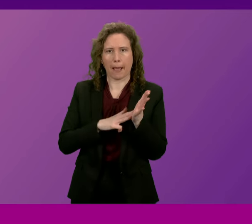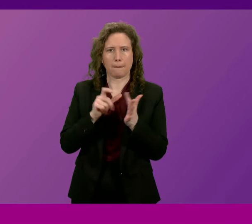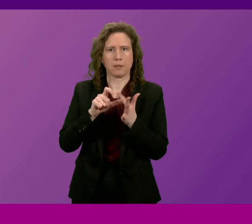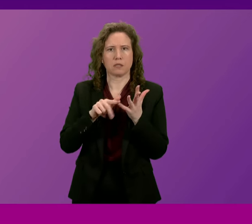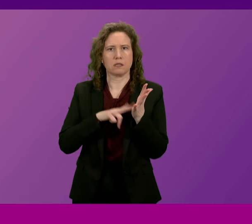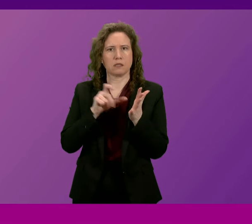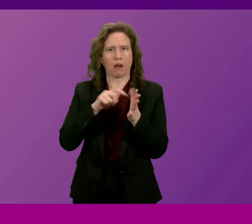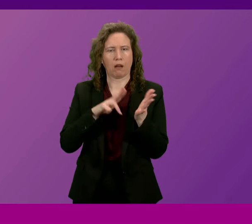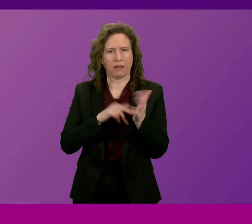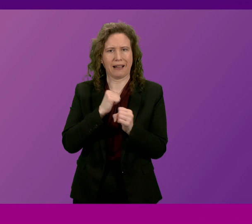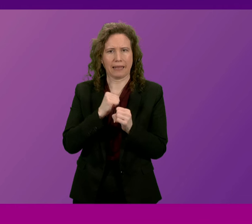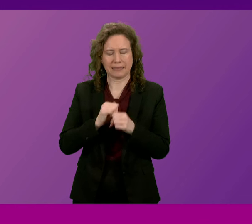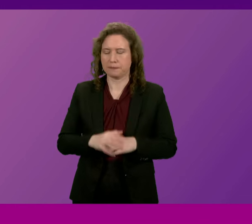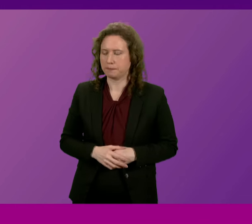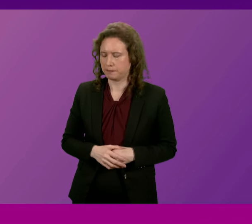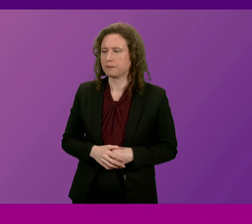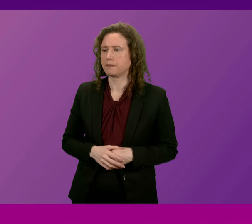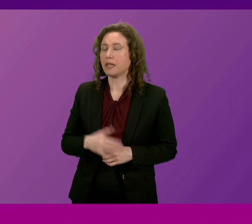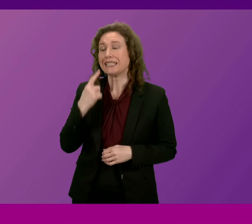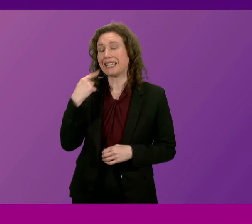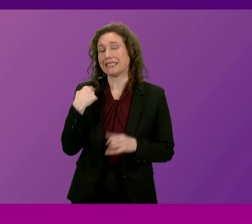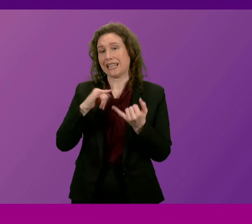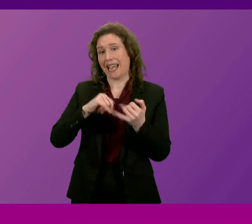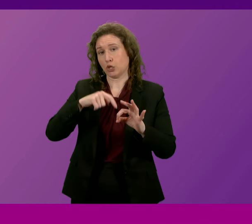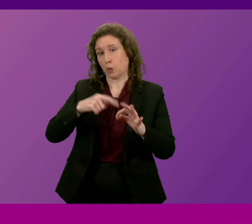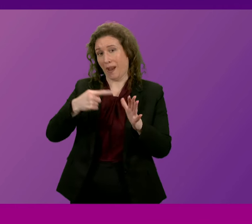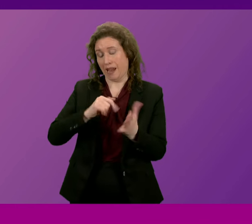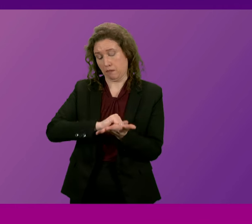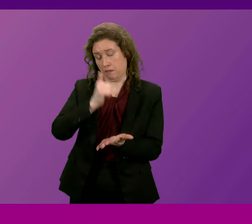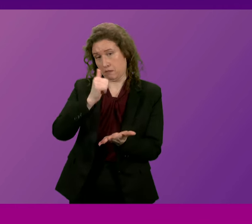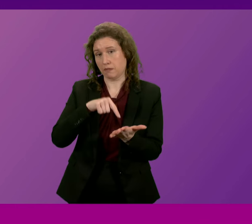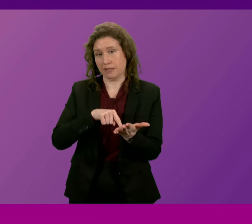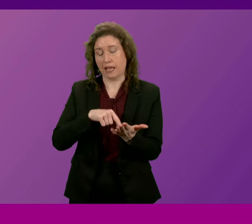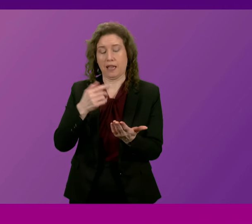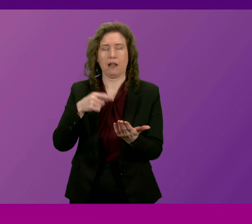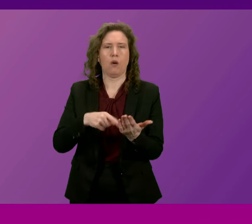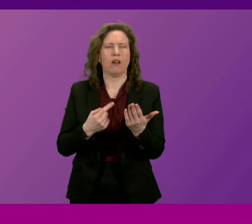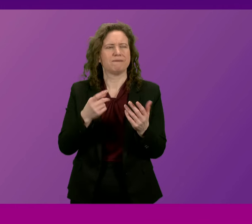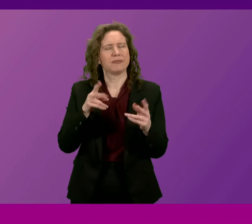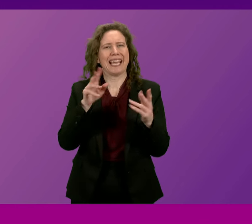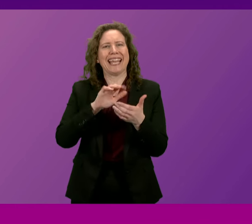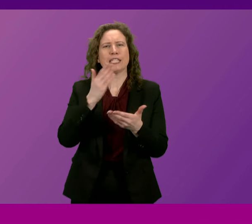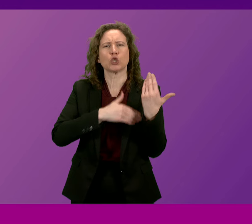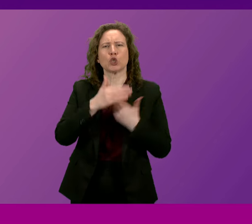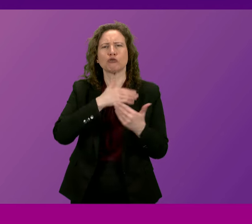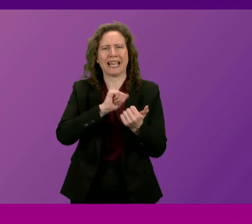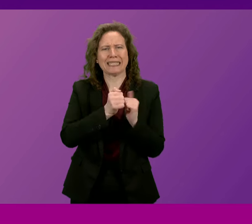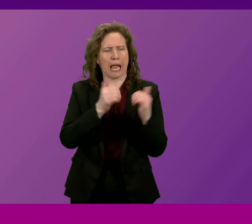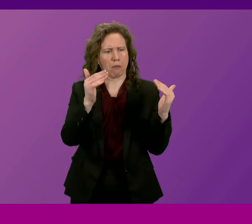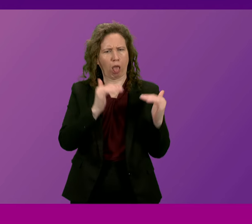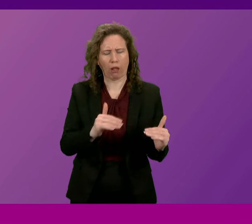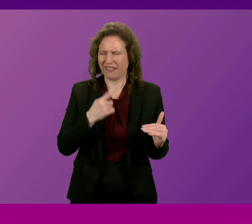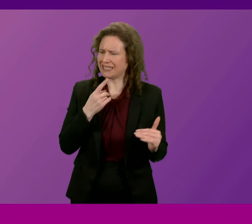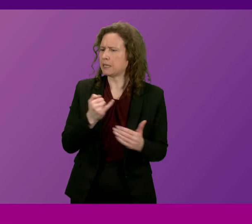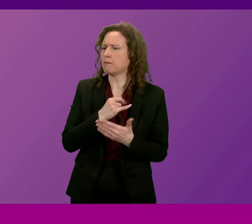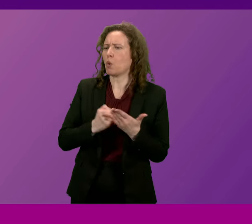Thank you, Presiding Officer. Yesterday, the SQA published its review into the collapse in higher history attainment saying that poor standard of learner performance